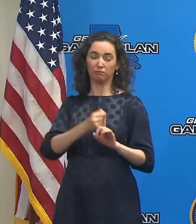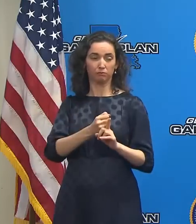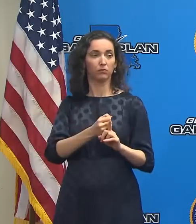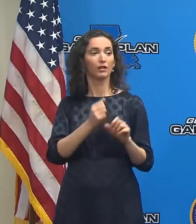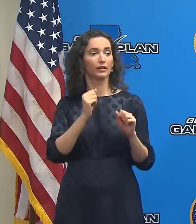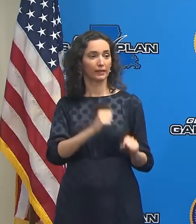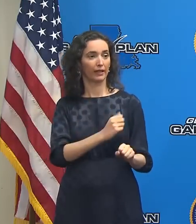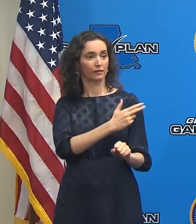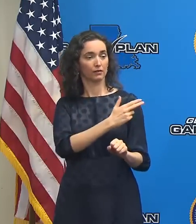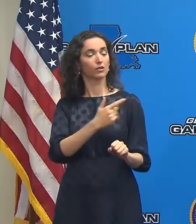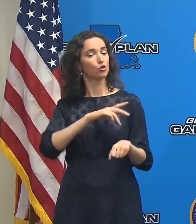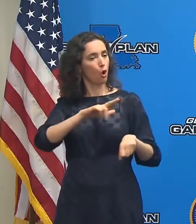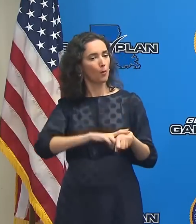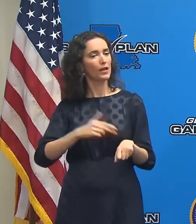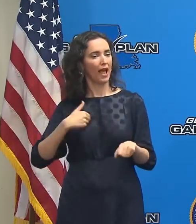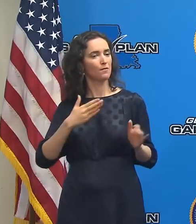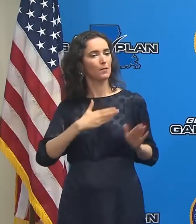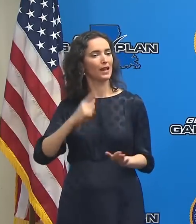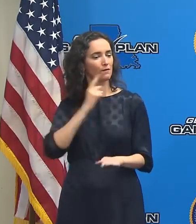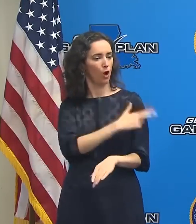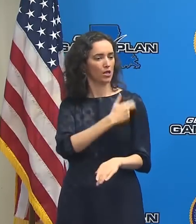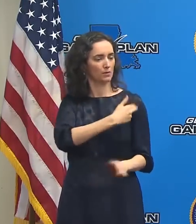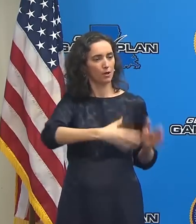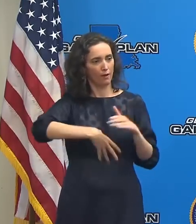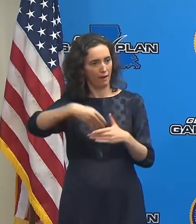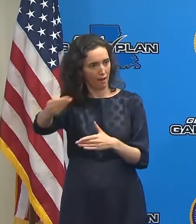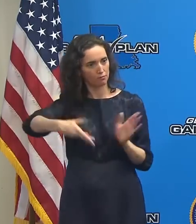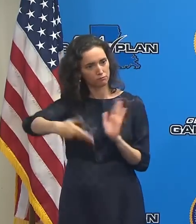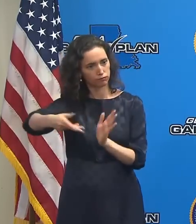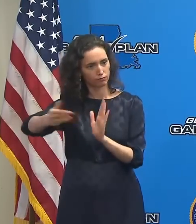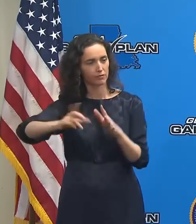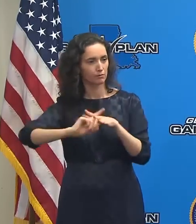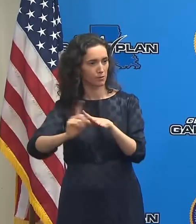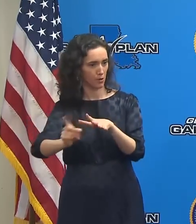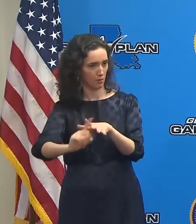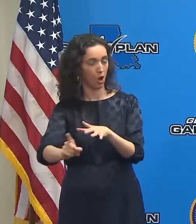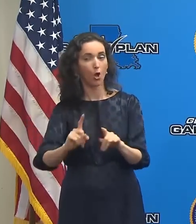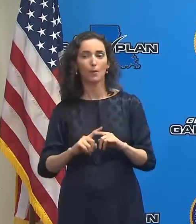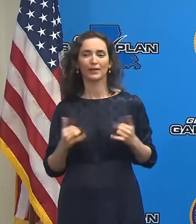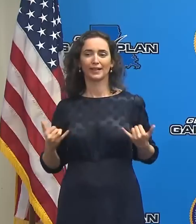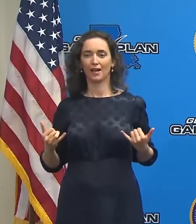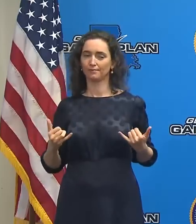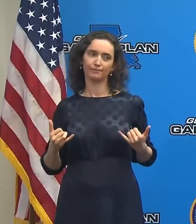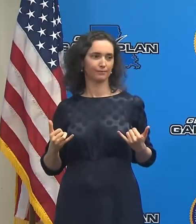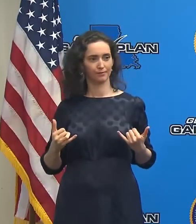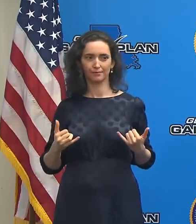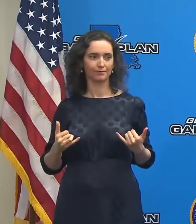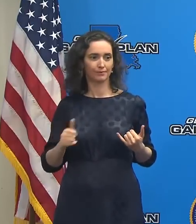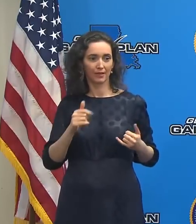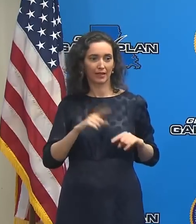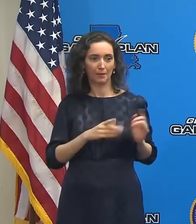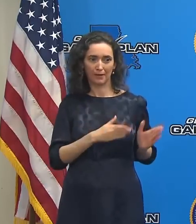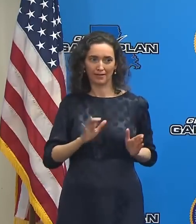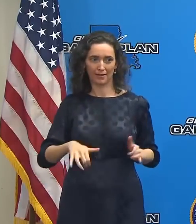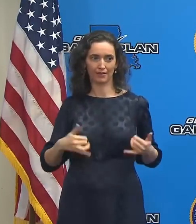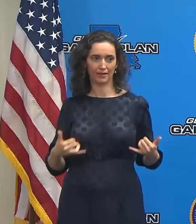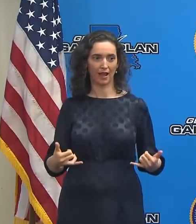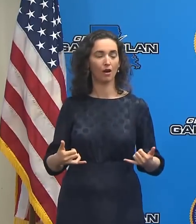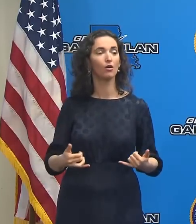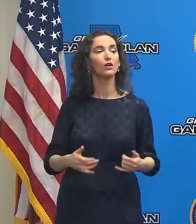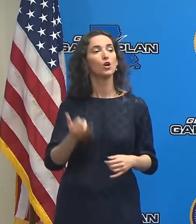in this in this situation anyway, at least not those within the hurricane risk reduction system. If you had